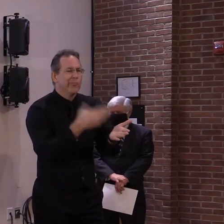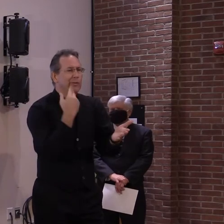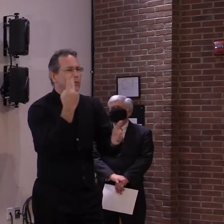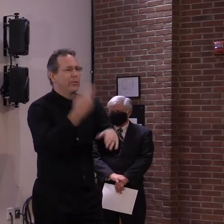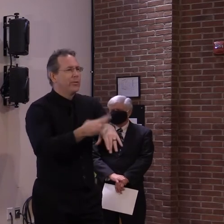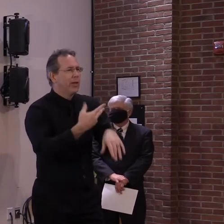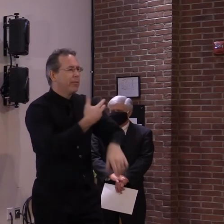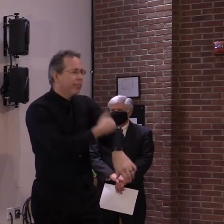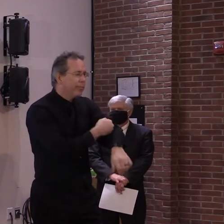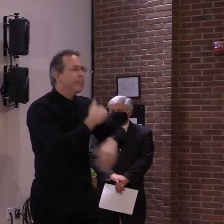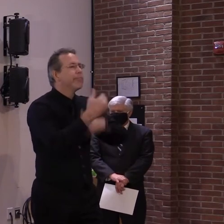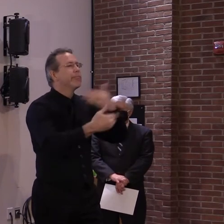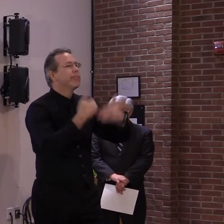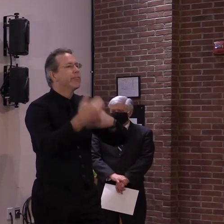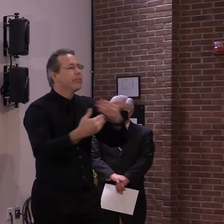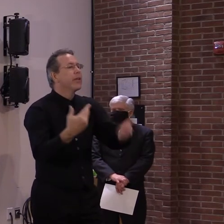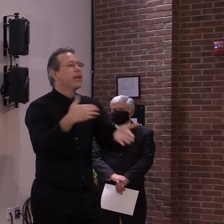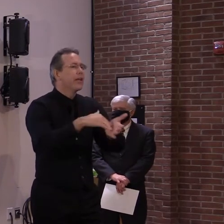with anything else that might be added.